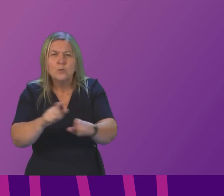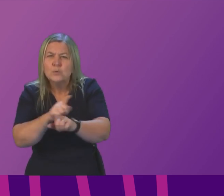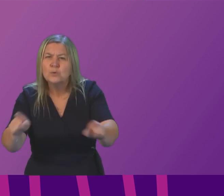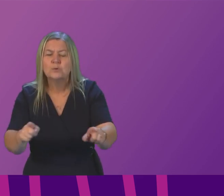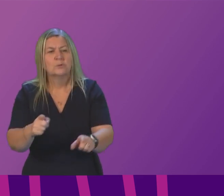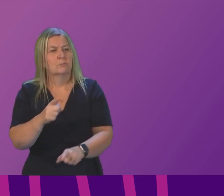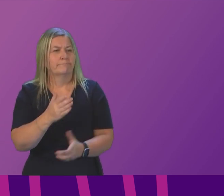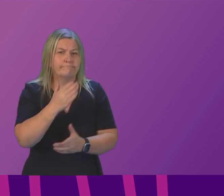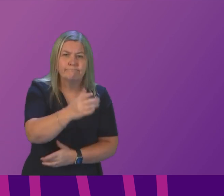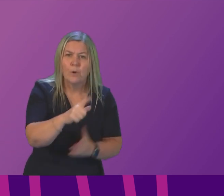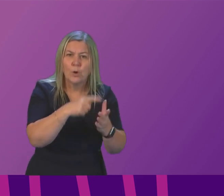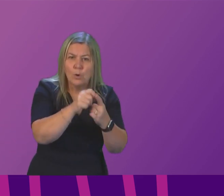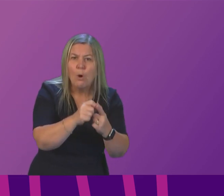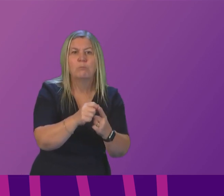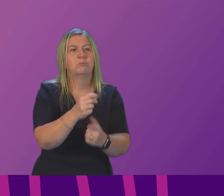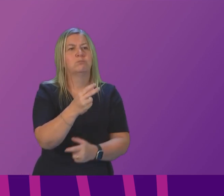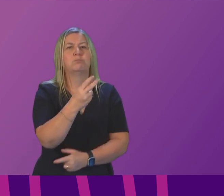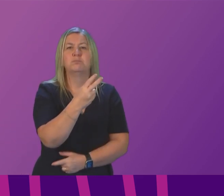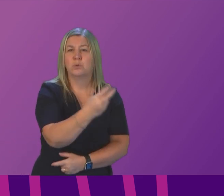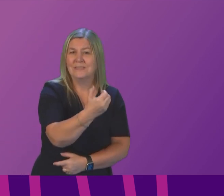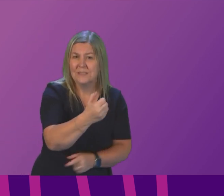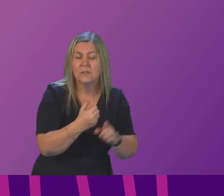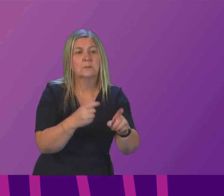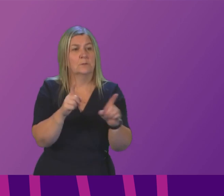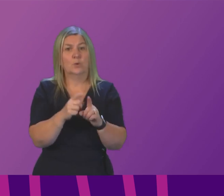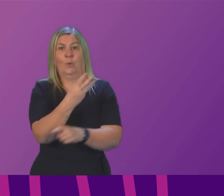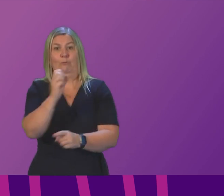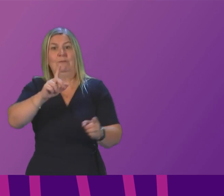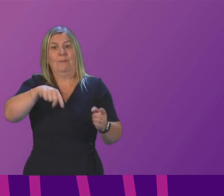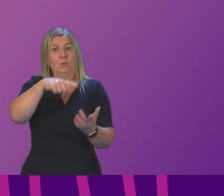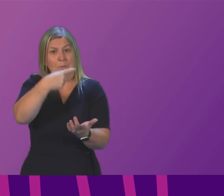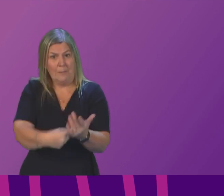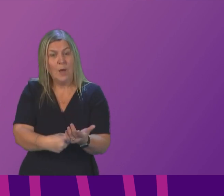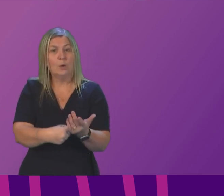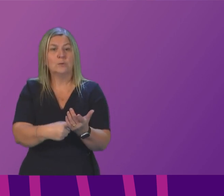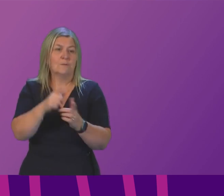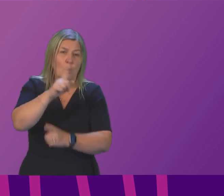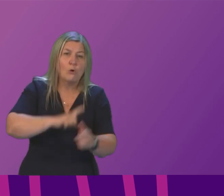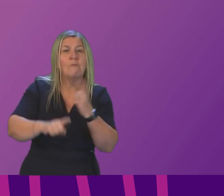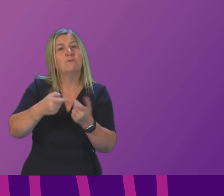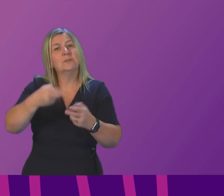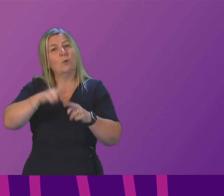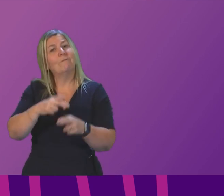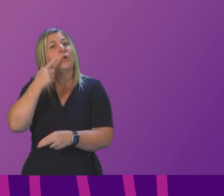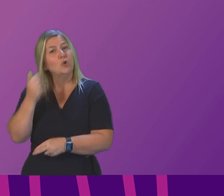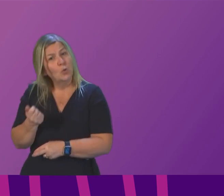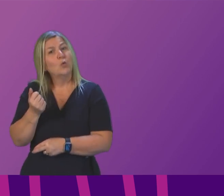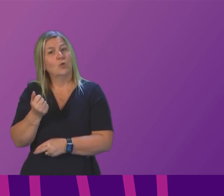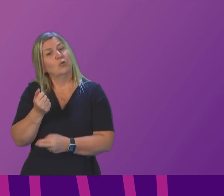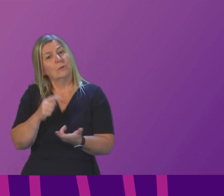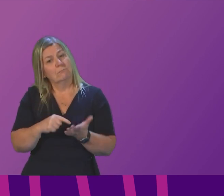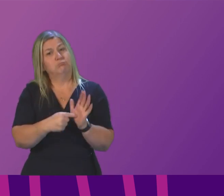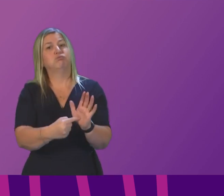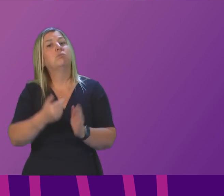including £300,000 for the conference of youth which will present its global statement to COP26 tomorrow we are also